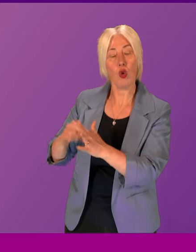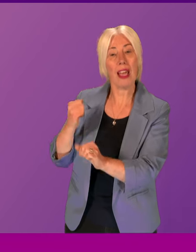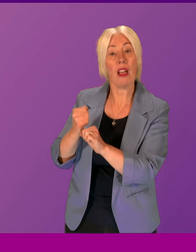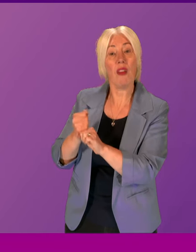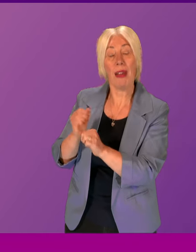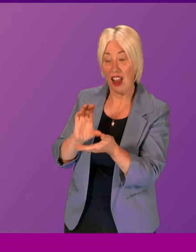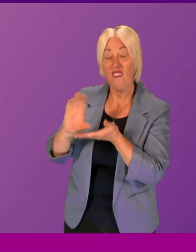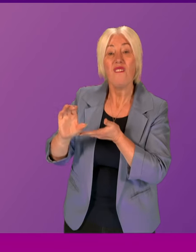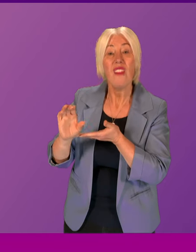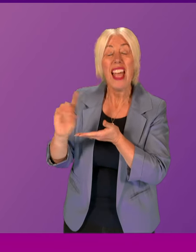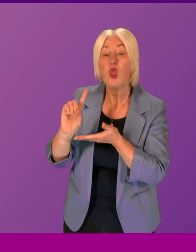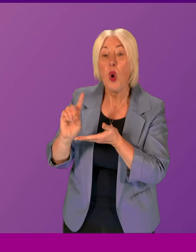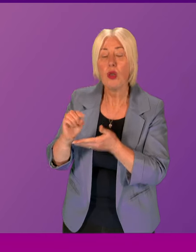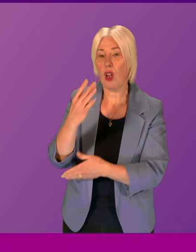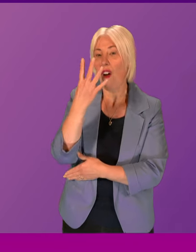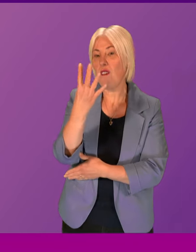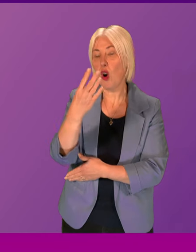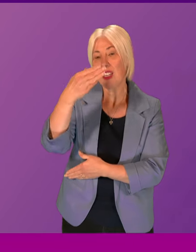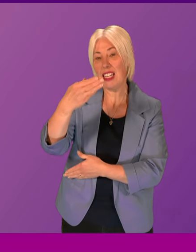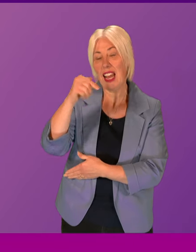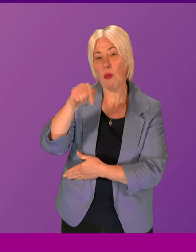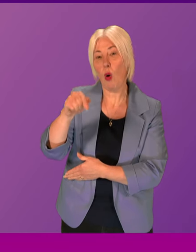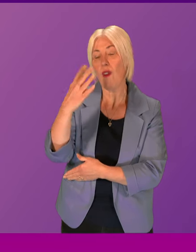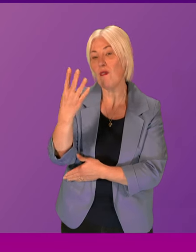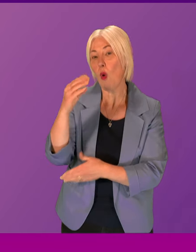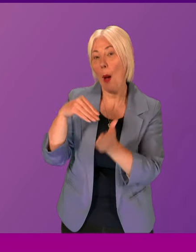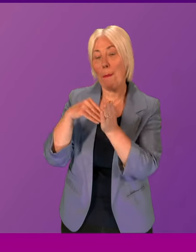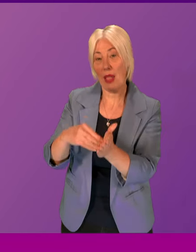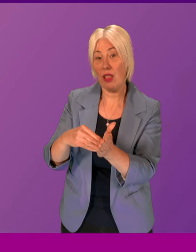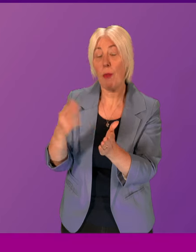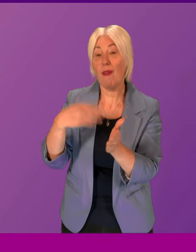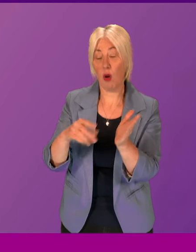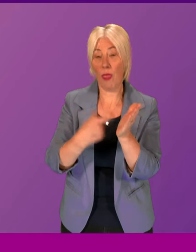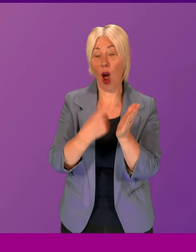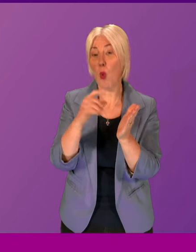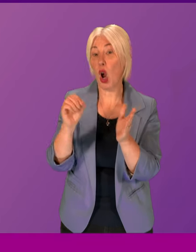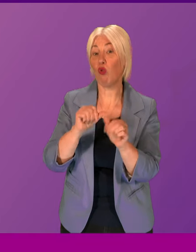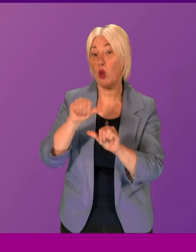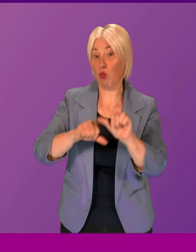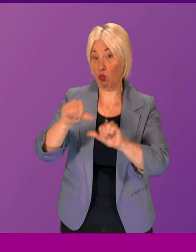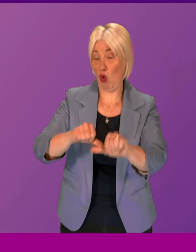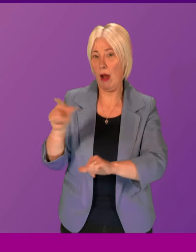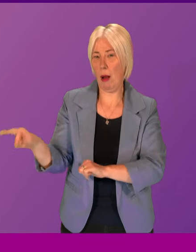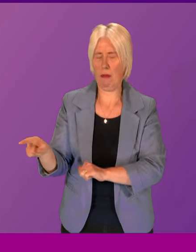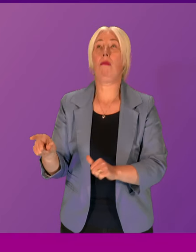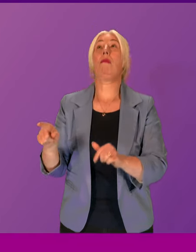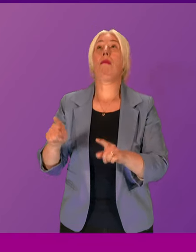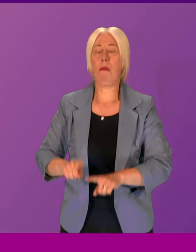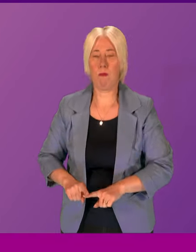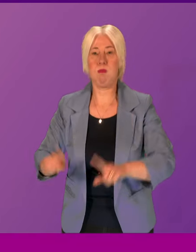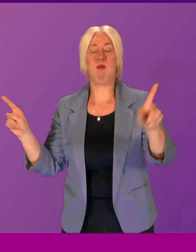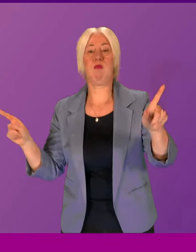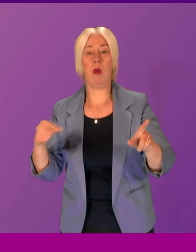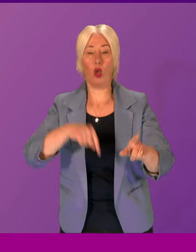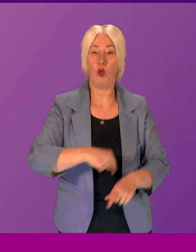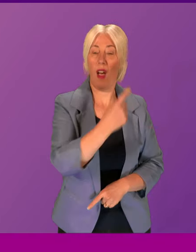just 49.4 million of the R100 programme. This stands in stark contrast to the